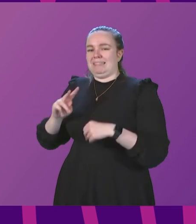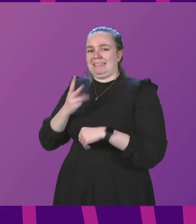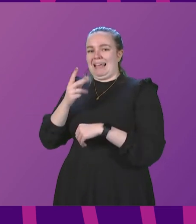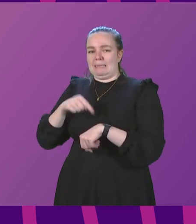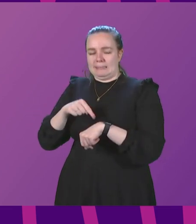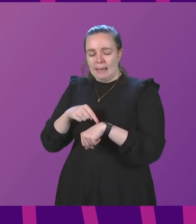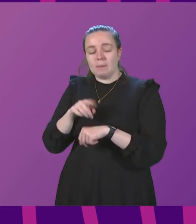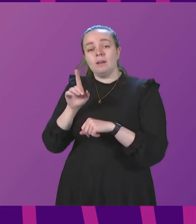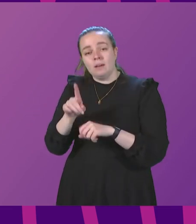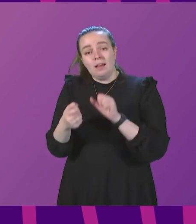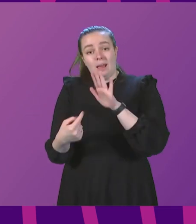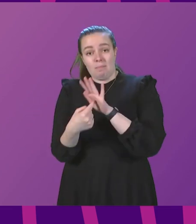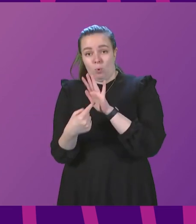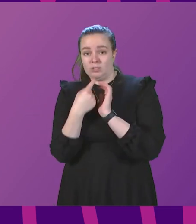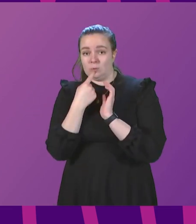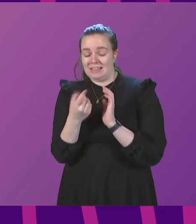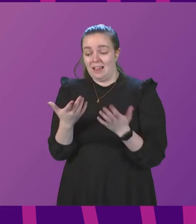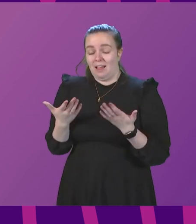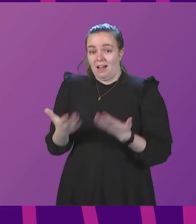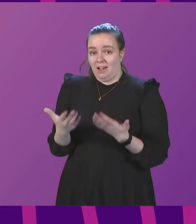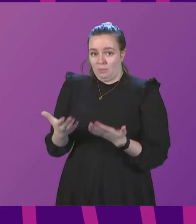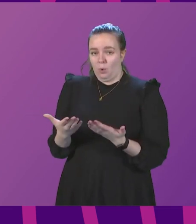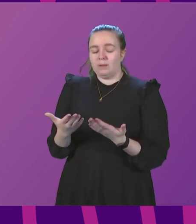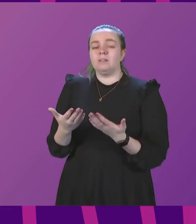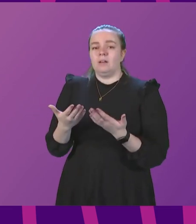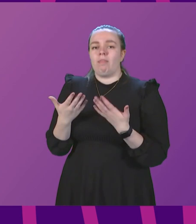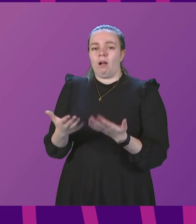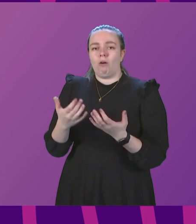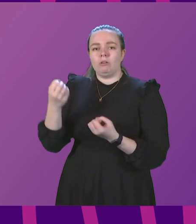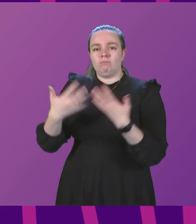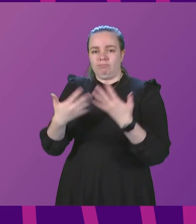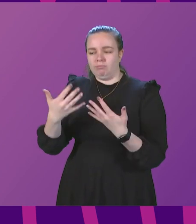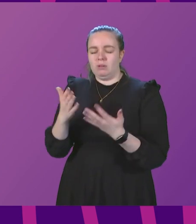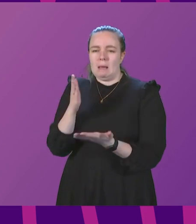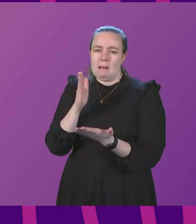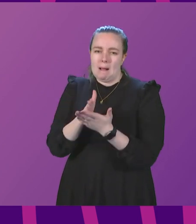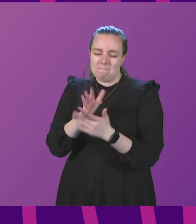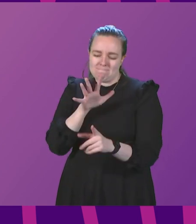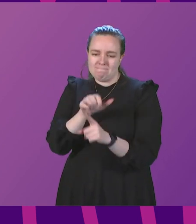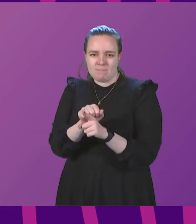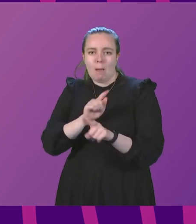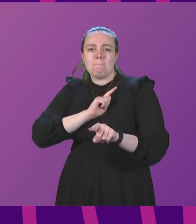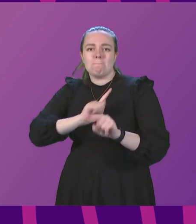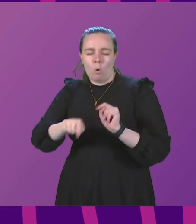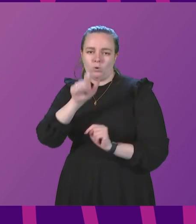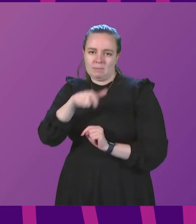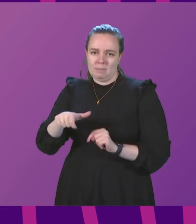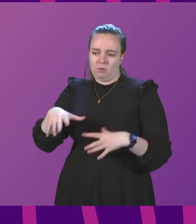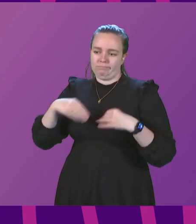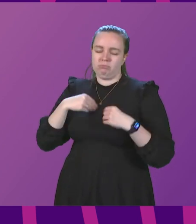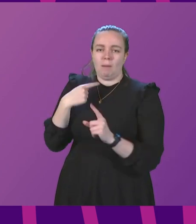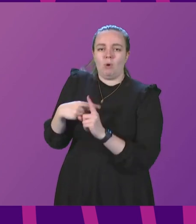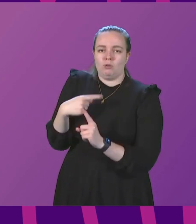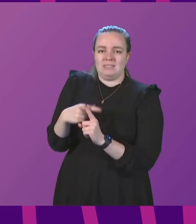That said, is important to stress that as things stand, the current daily figures do capture the significant majority of people who test